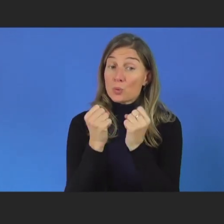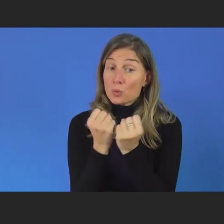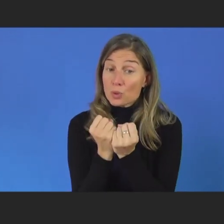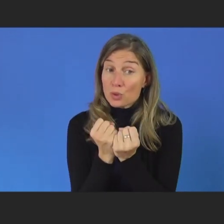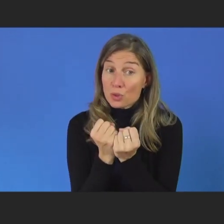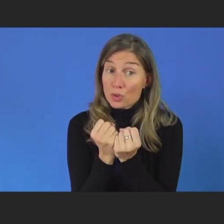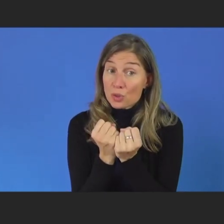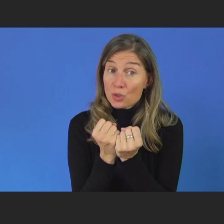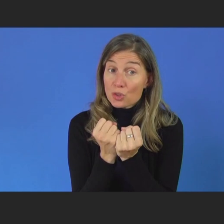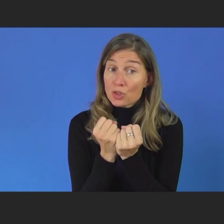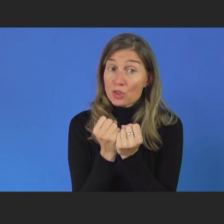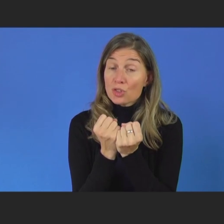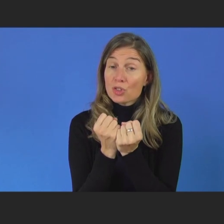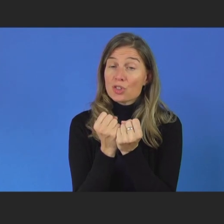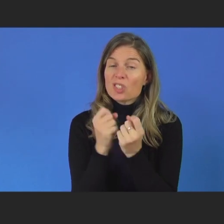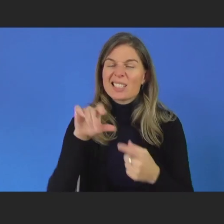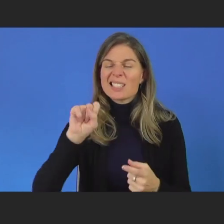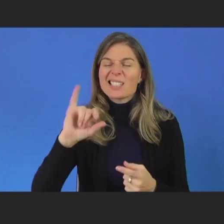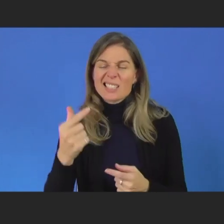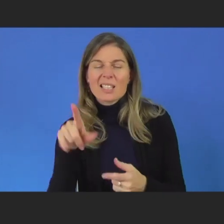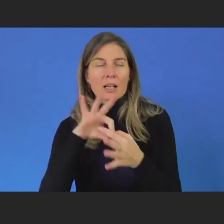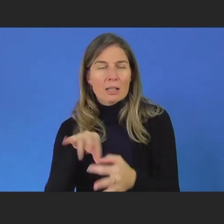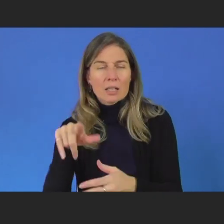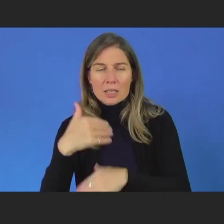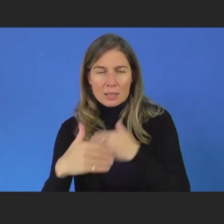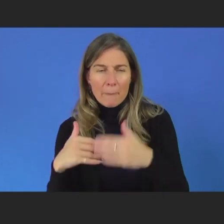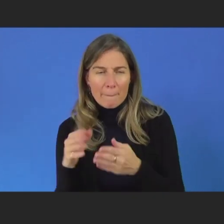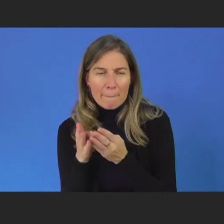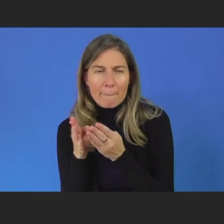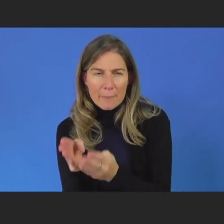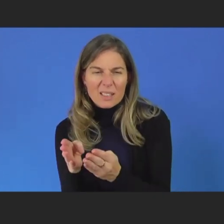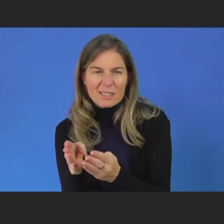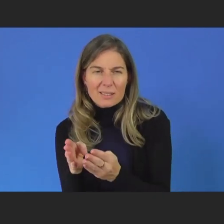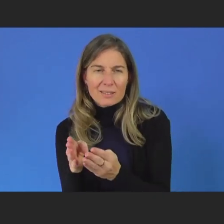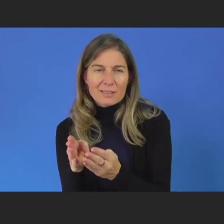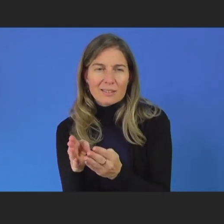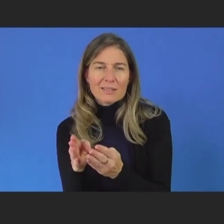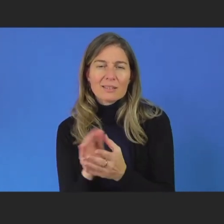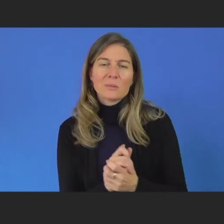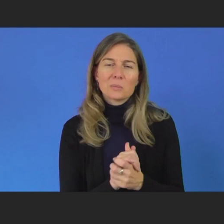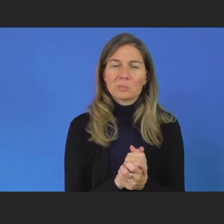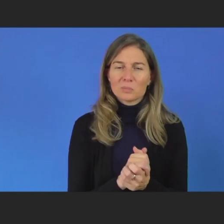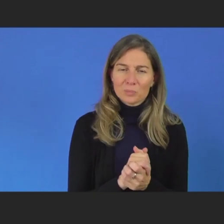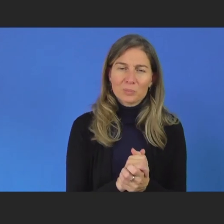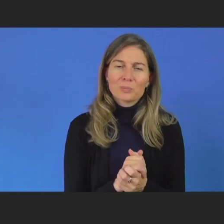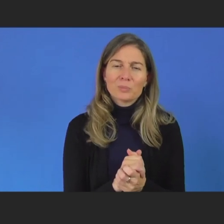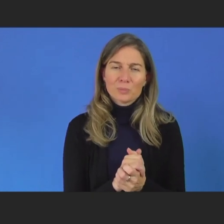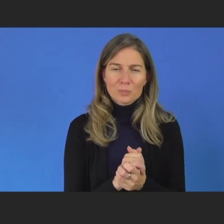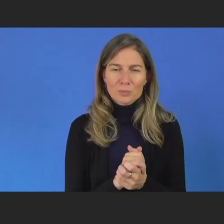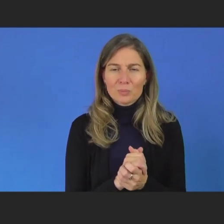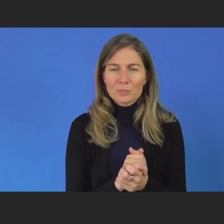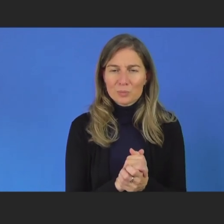special interest group on accessibility, which is a project of ISOC New York. Also will be